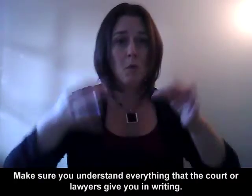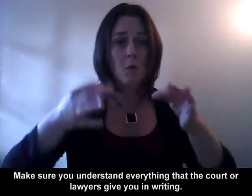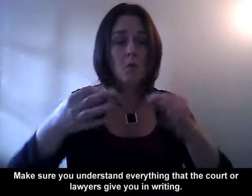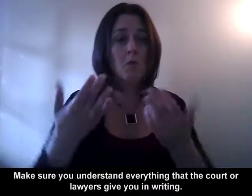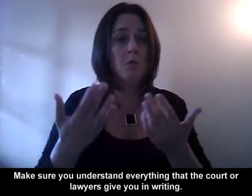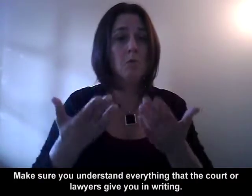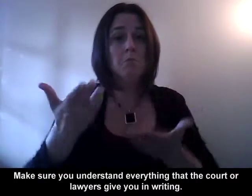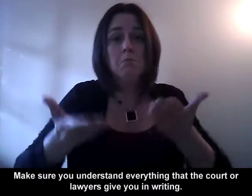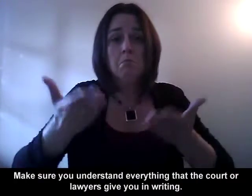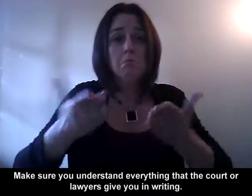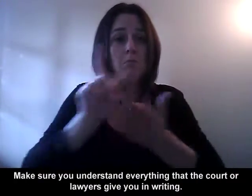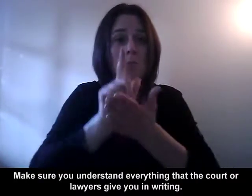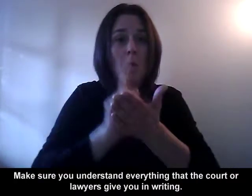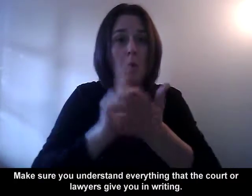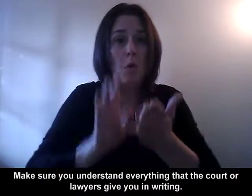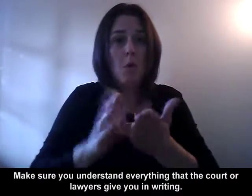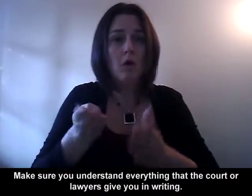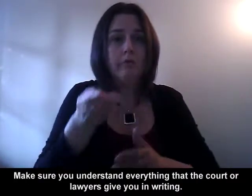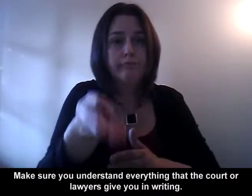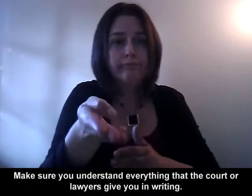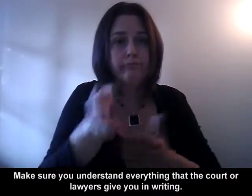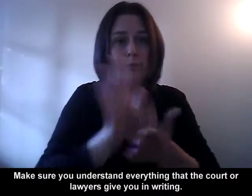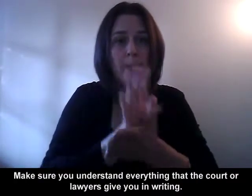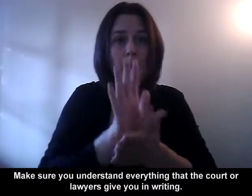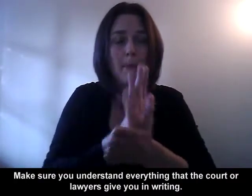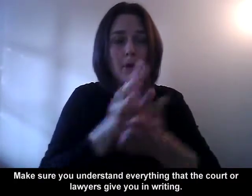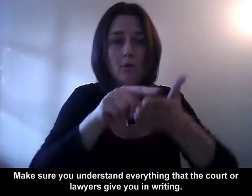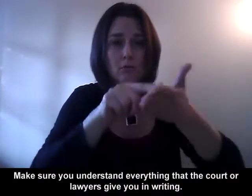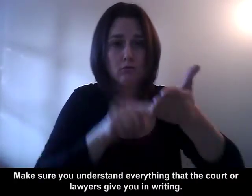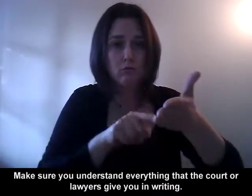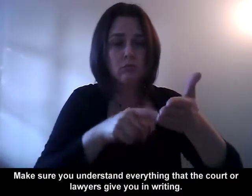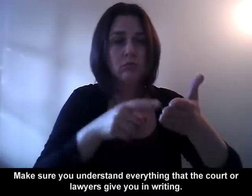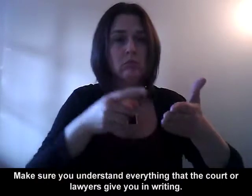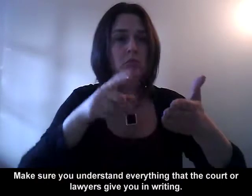Make sure you understand everything that the court or lawyers give you in writing.